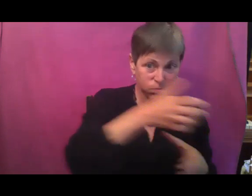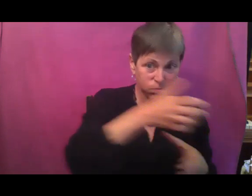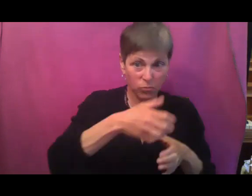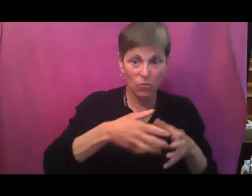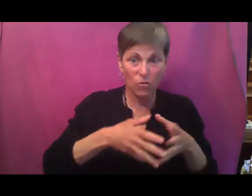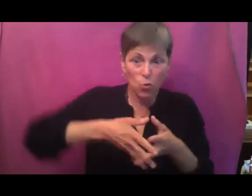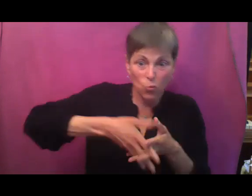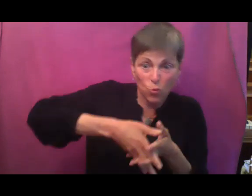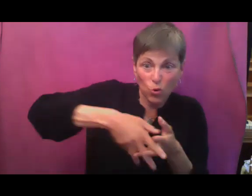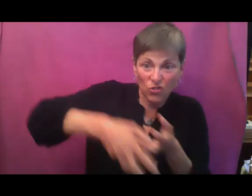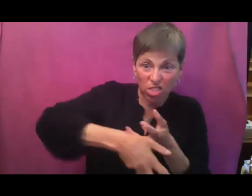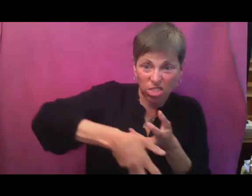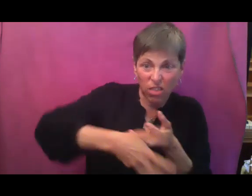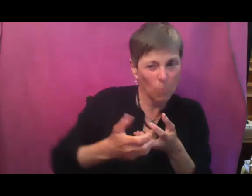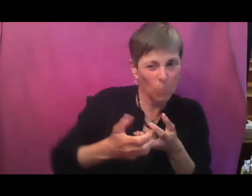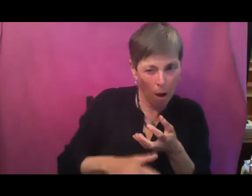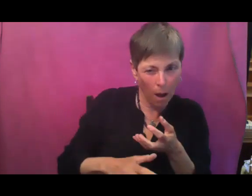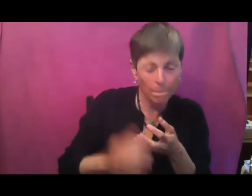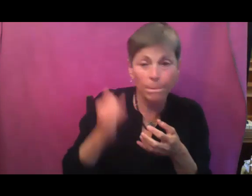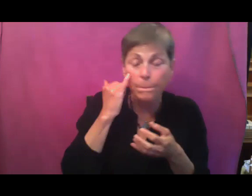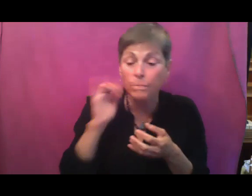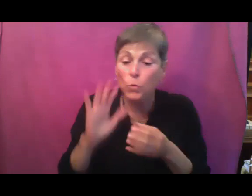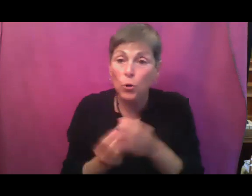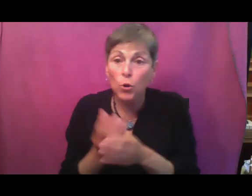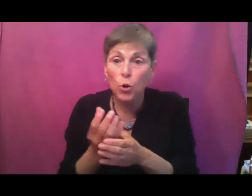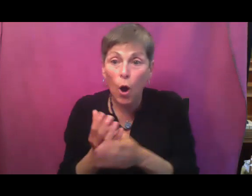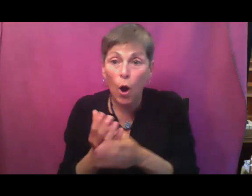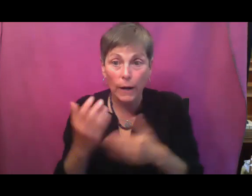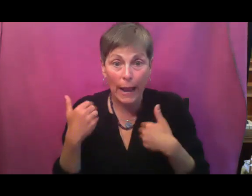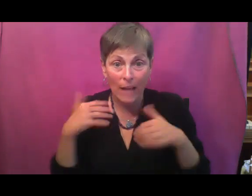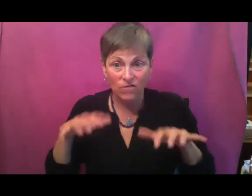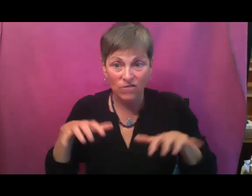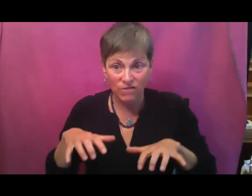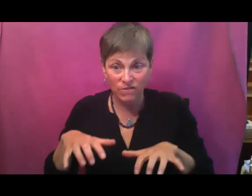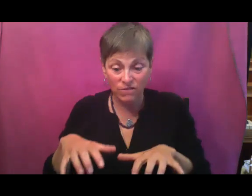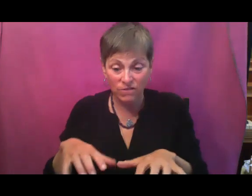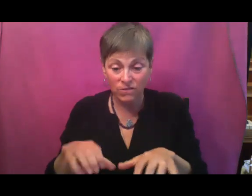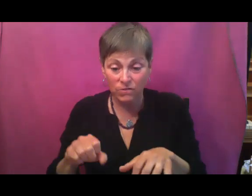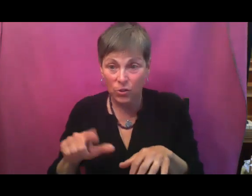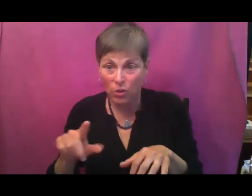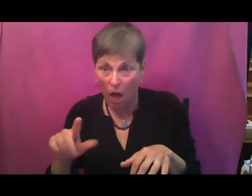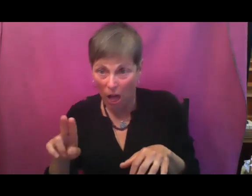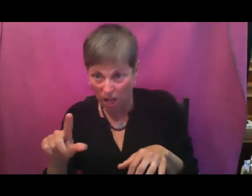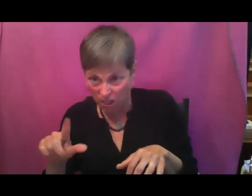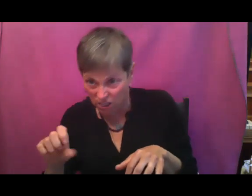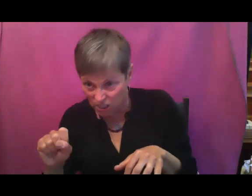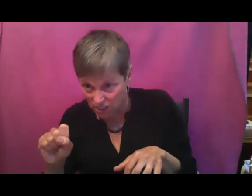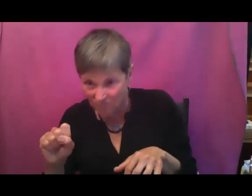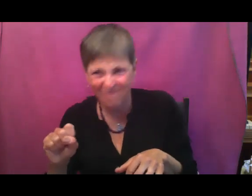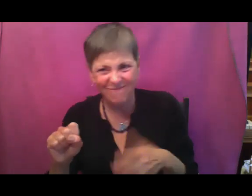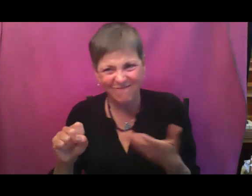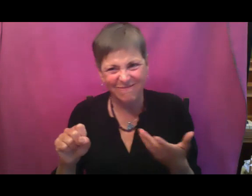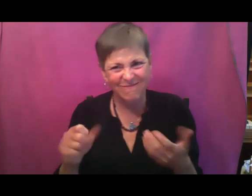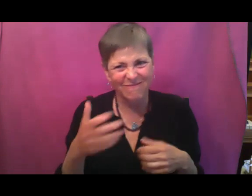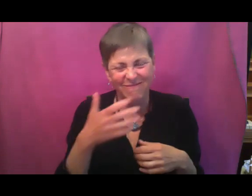likely be better to transplant. We, in fact, here at Fruition, transplant all of our cucumbers and all of our cucurbits because we have so many